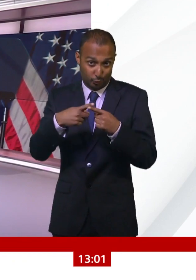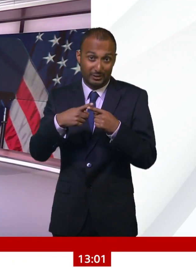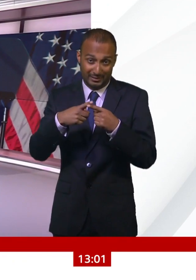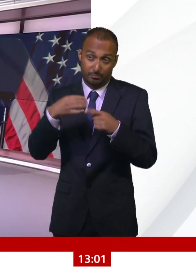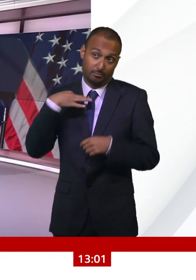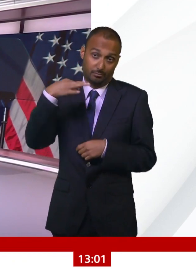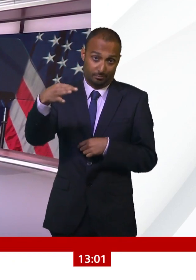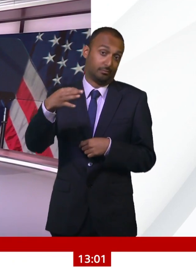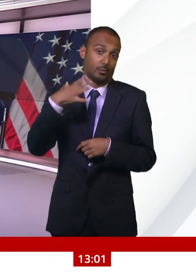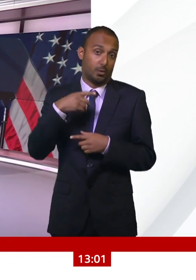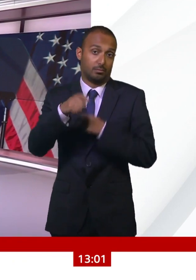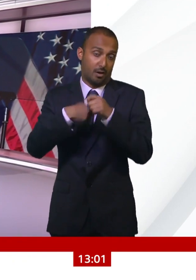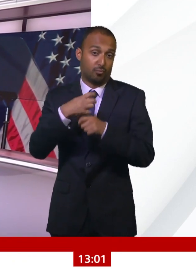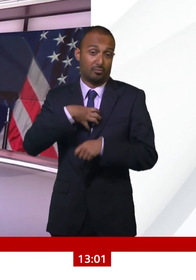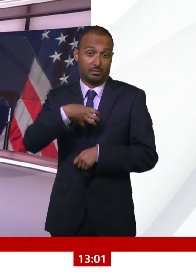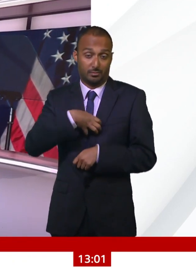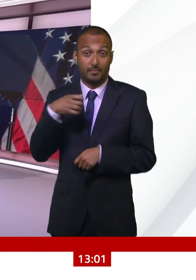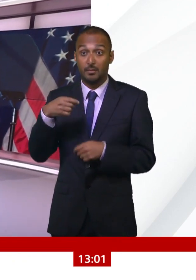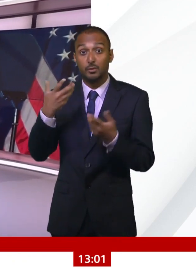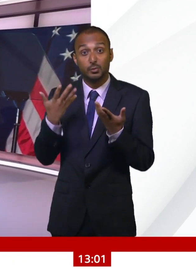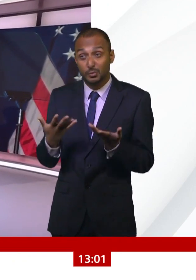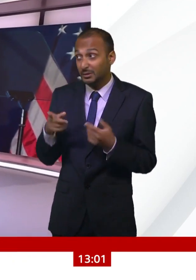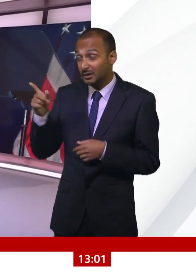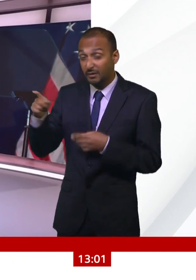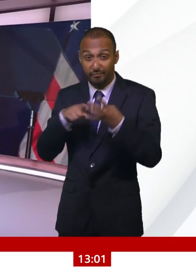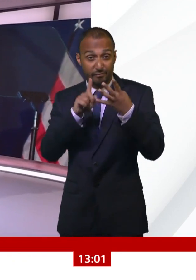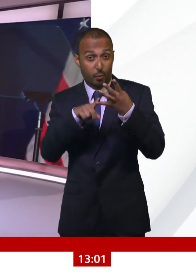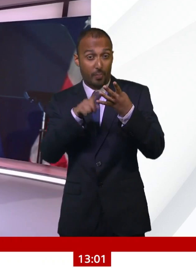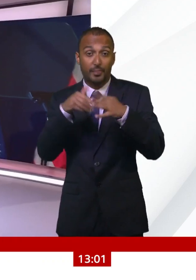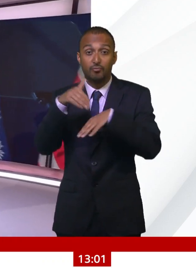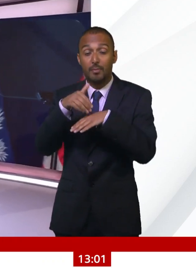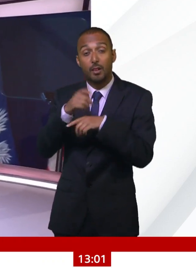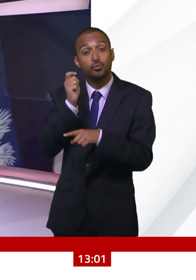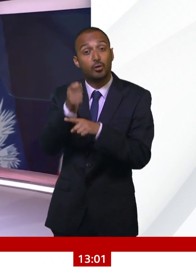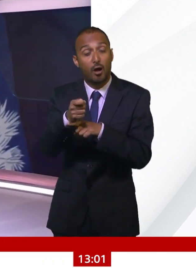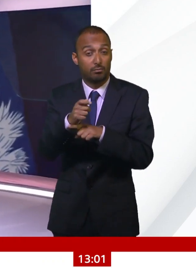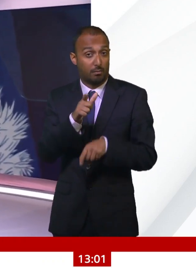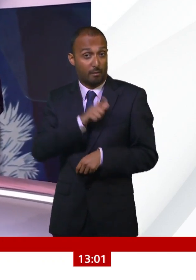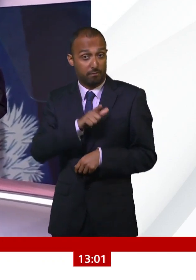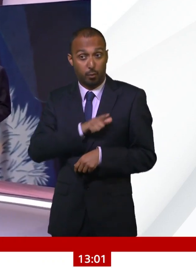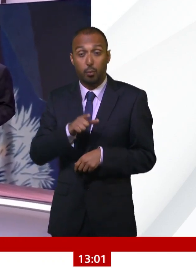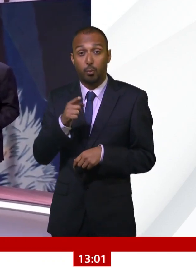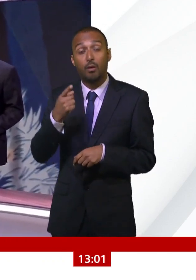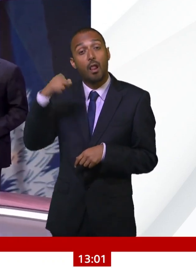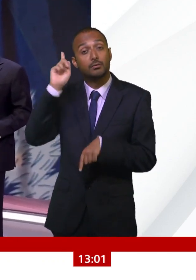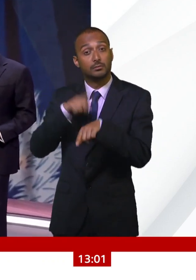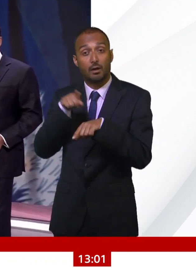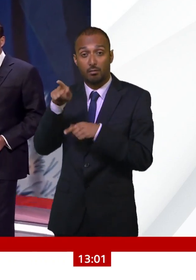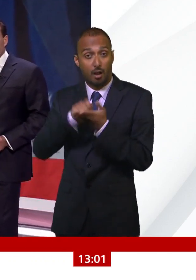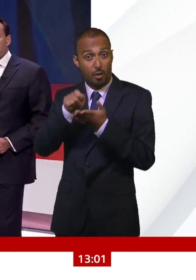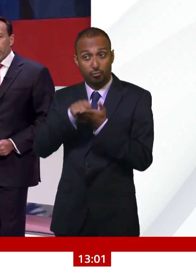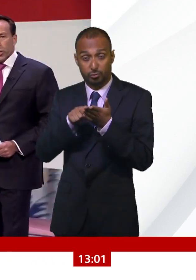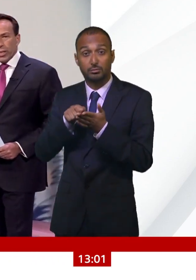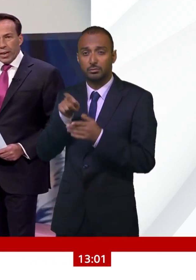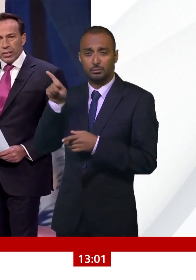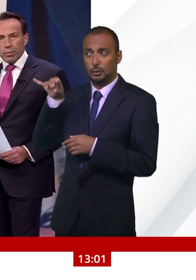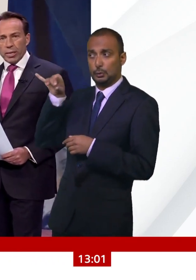charges. This time he is accused of trying to overturn his defeat in the last presidential election in the state of Georgia. The 13